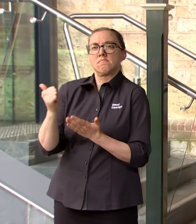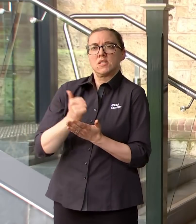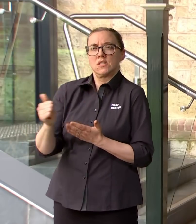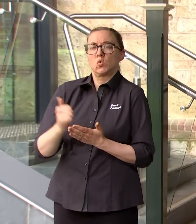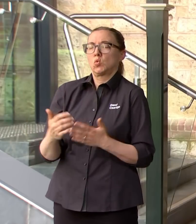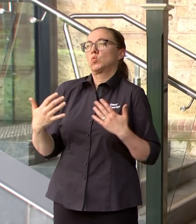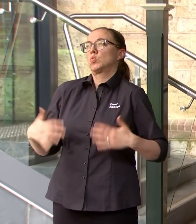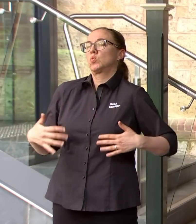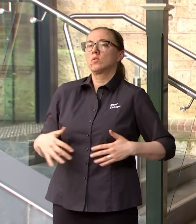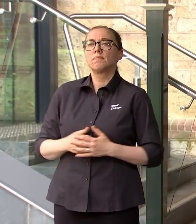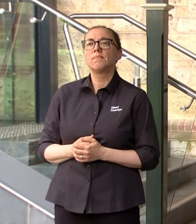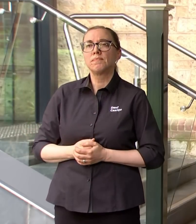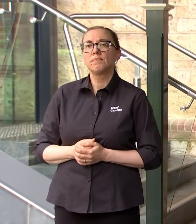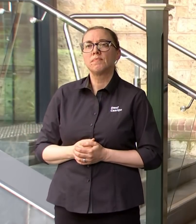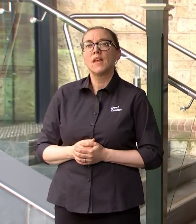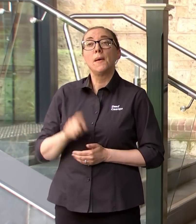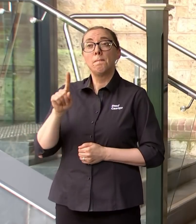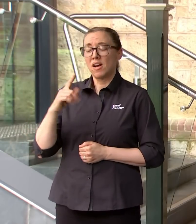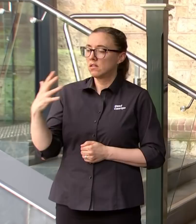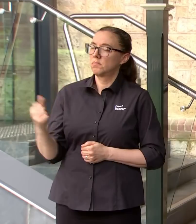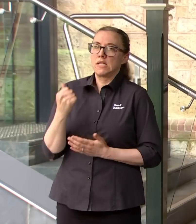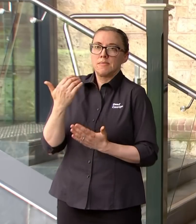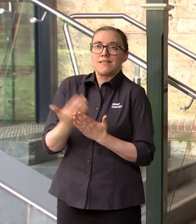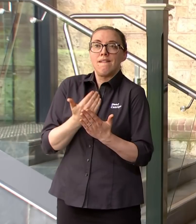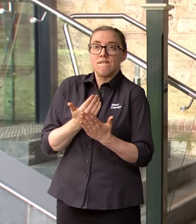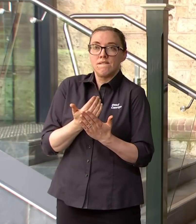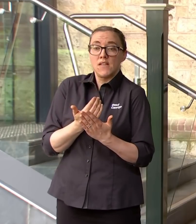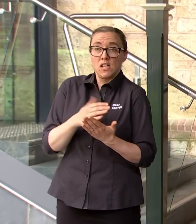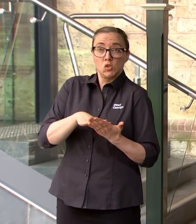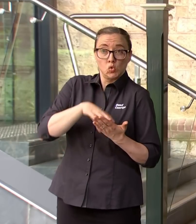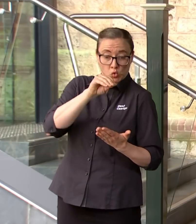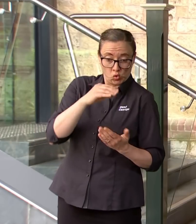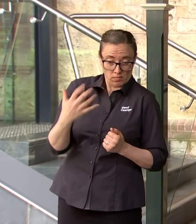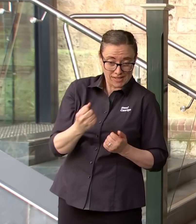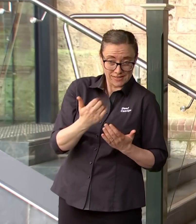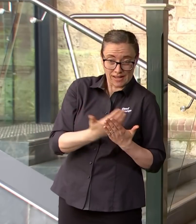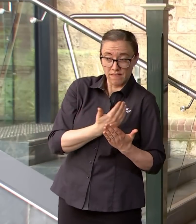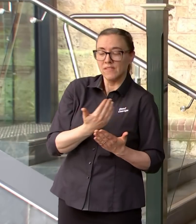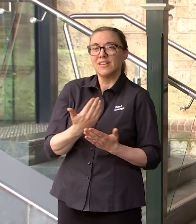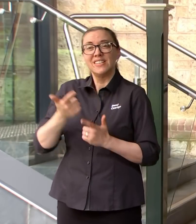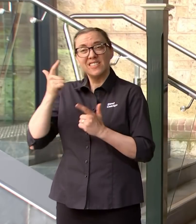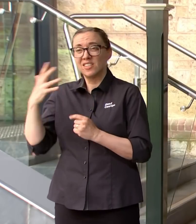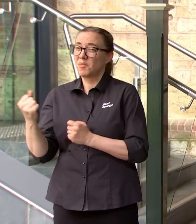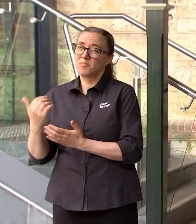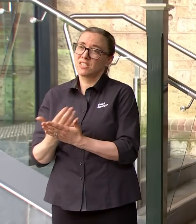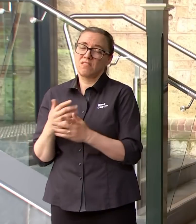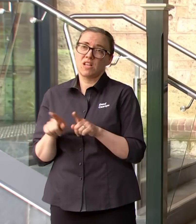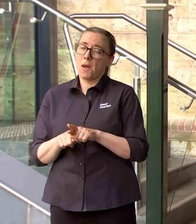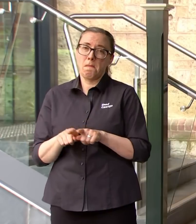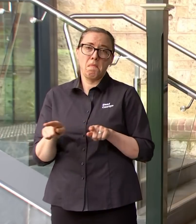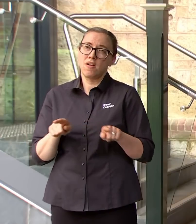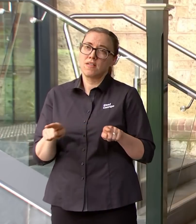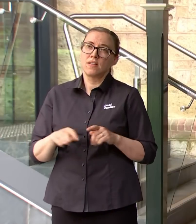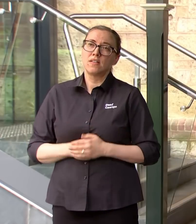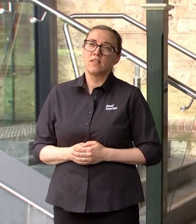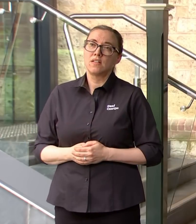far but we also want to make sure that it is safe safe for students and safe for teachers and we've committed yesterday at the